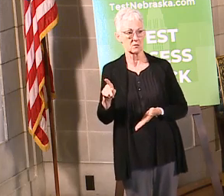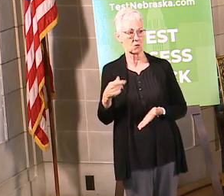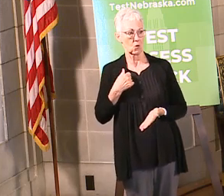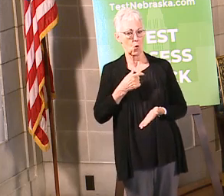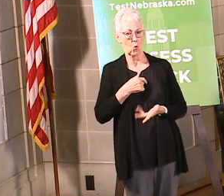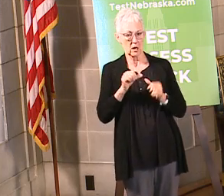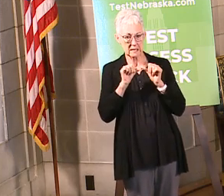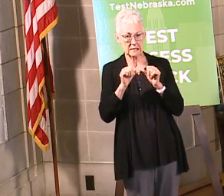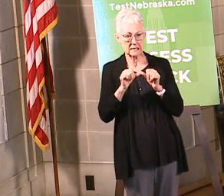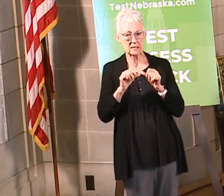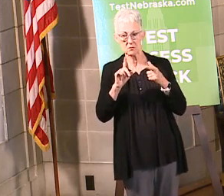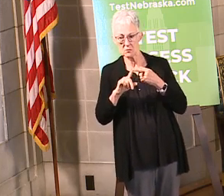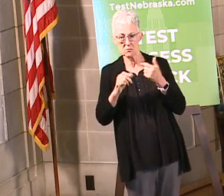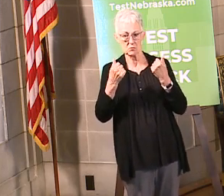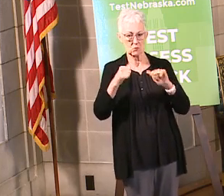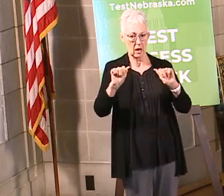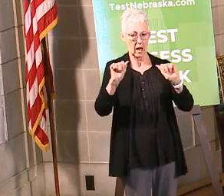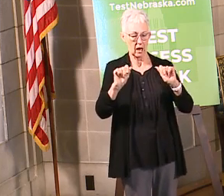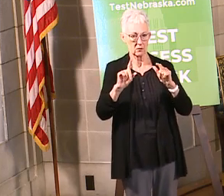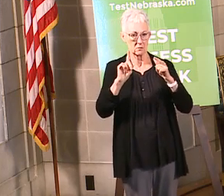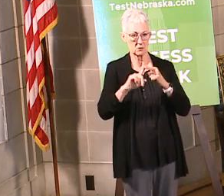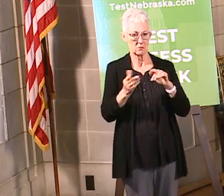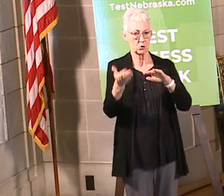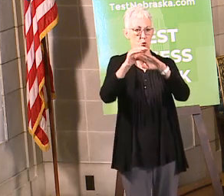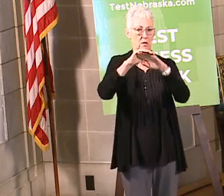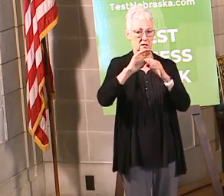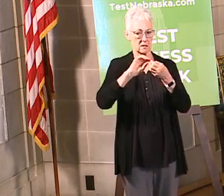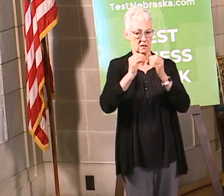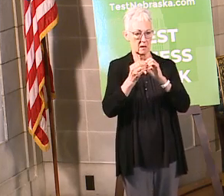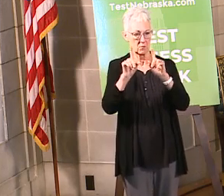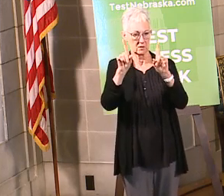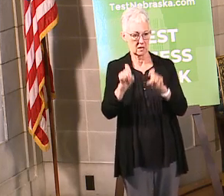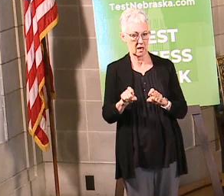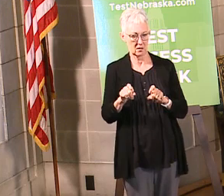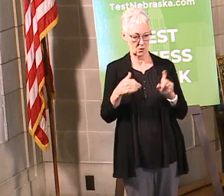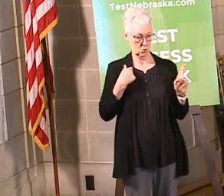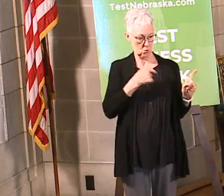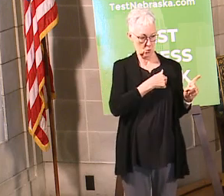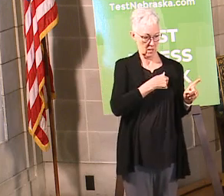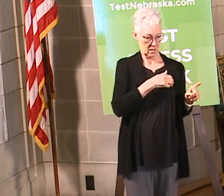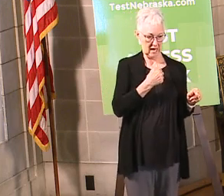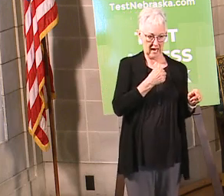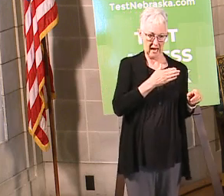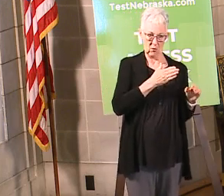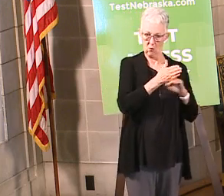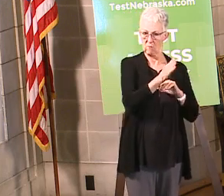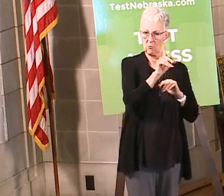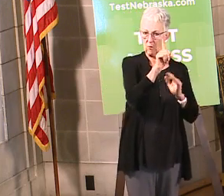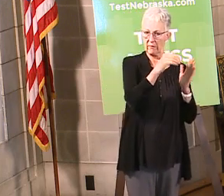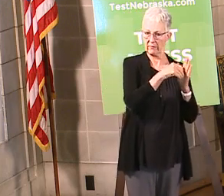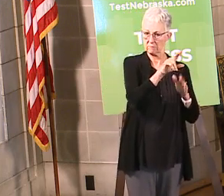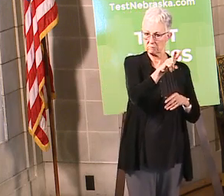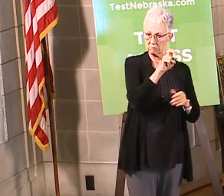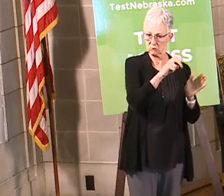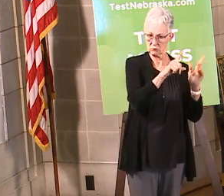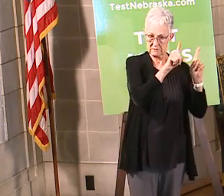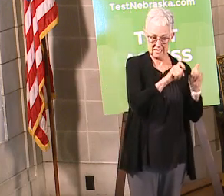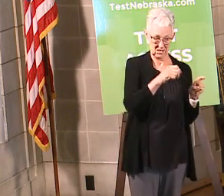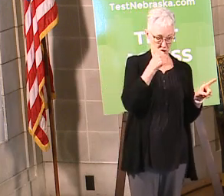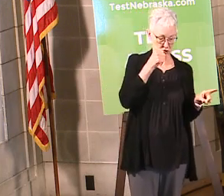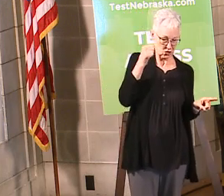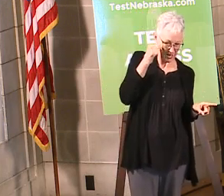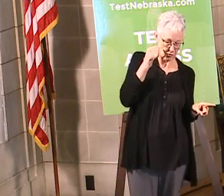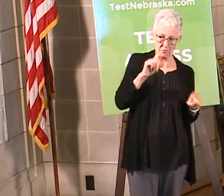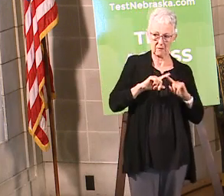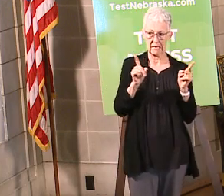we're continuing to ramp up the amount of testing. We swabbed over 1,200 people yesterday, but you can see it's going to take some time to be able to work through this, so continue to check